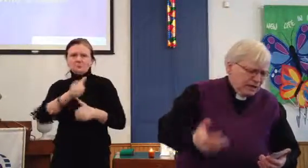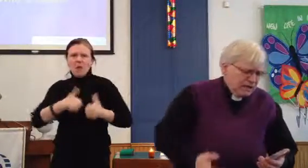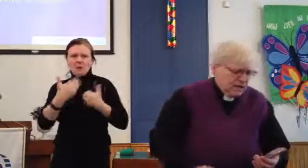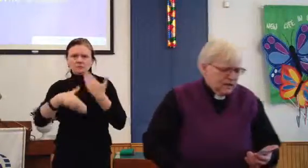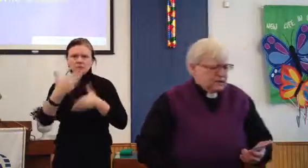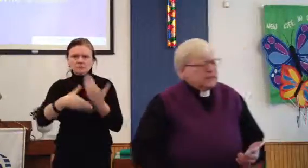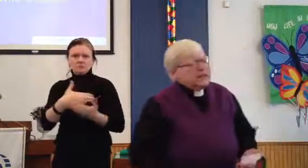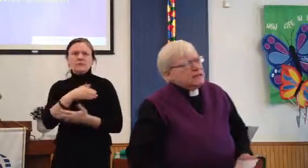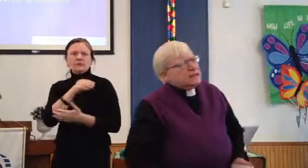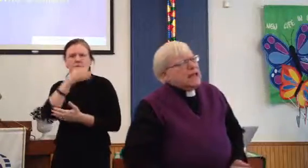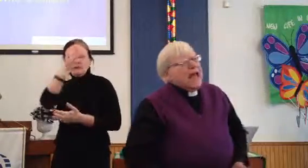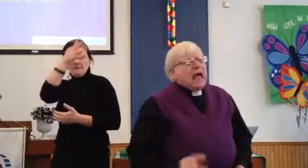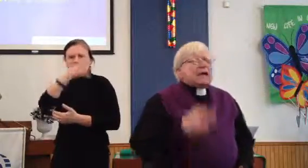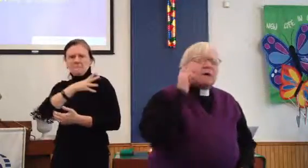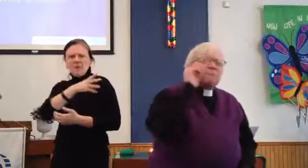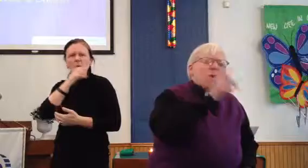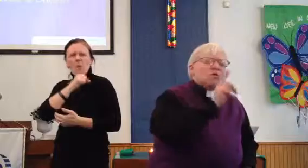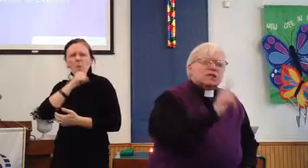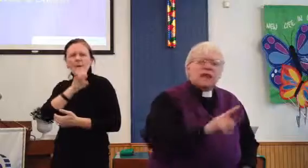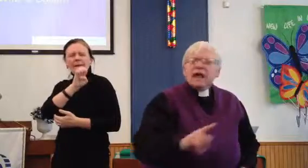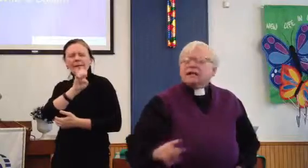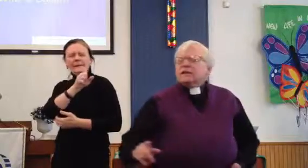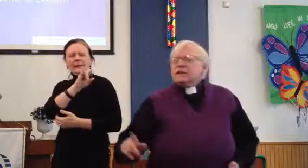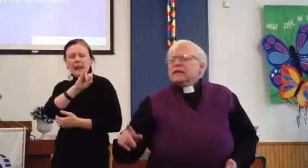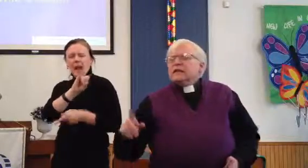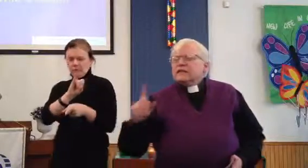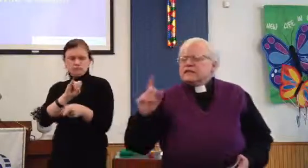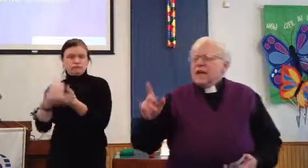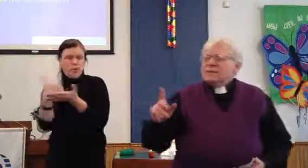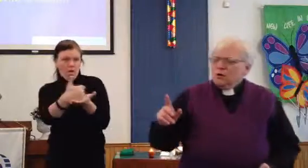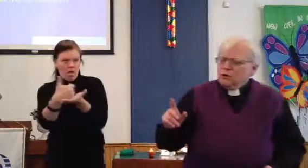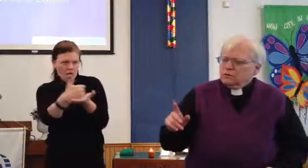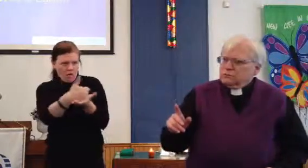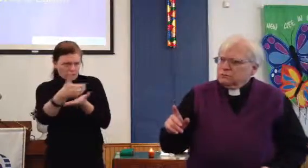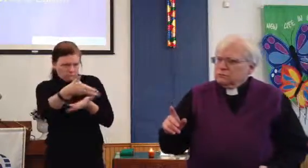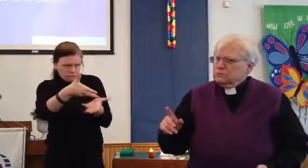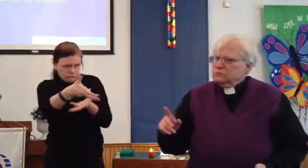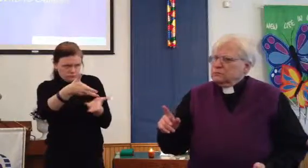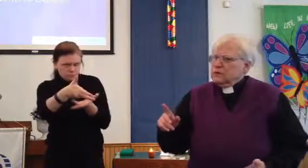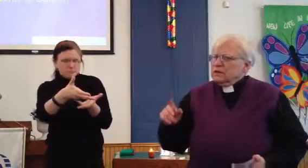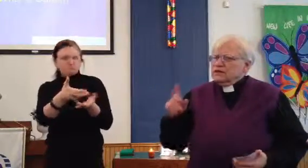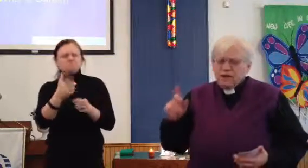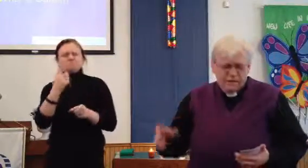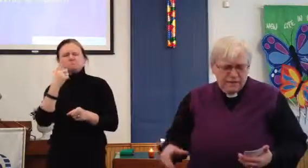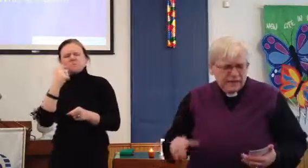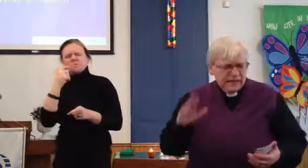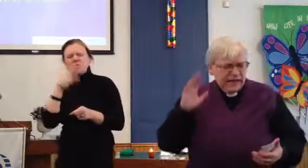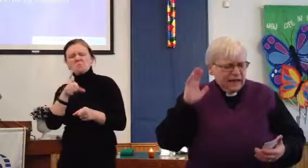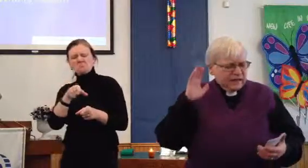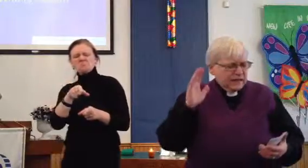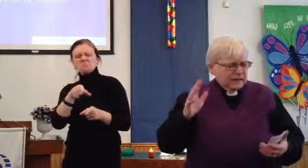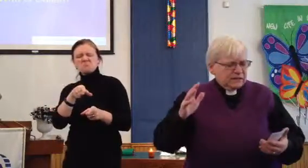his needs. And most likely, Samuel saw this as his